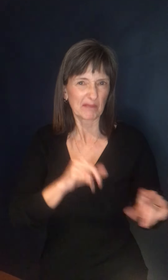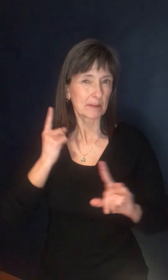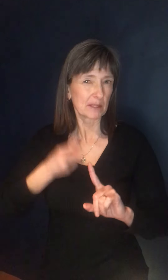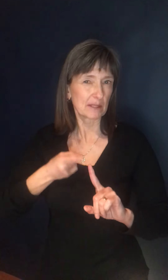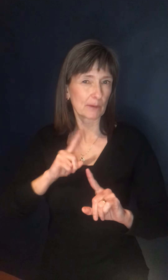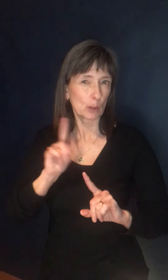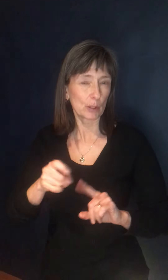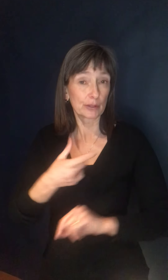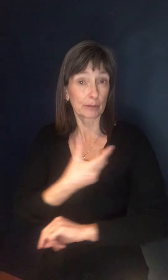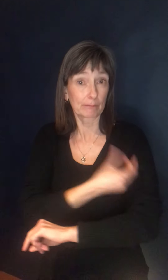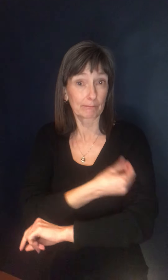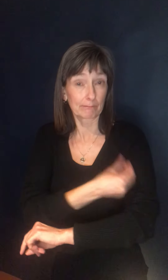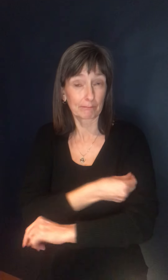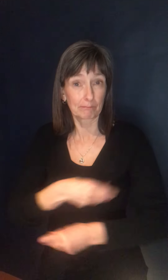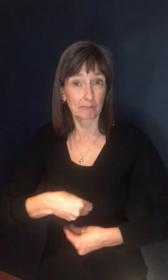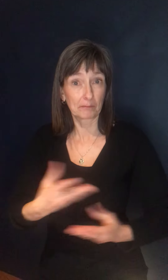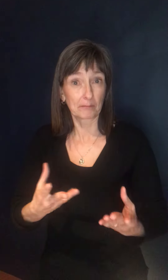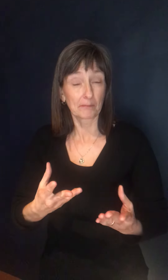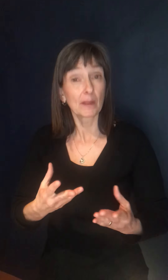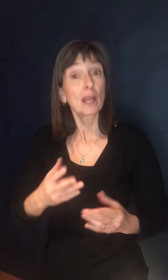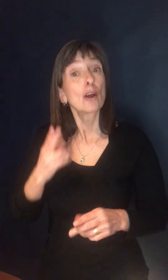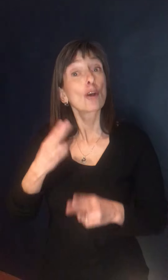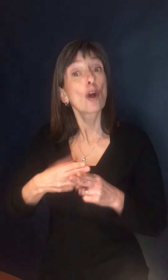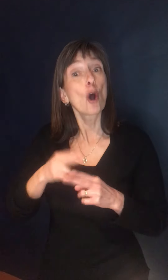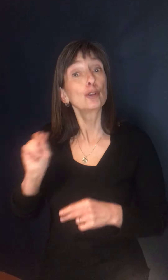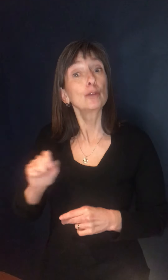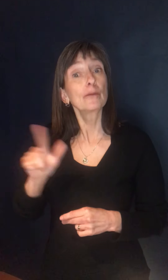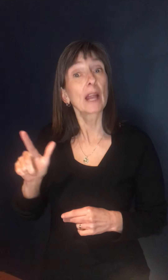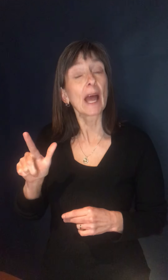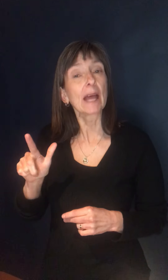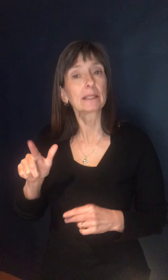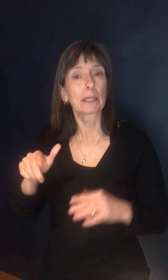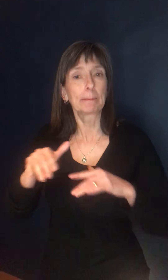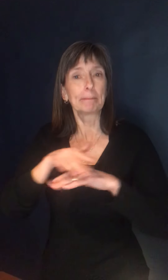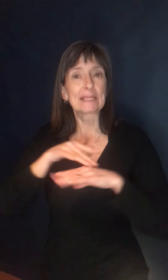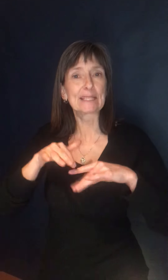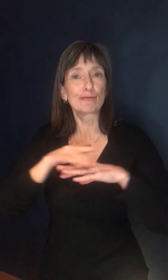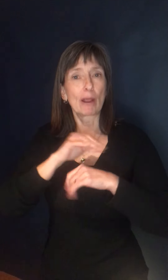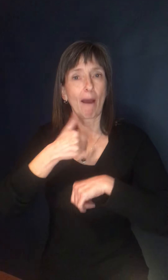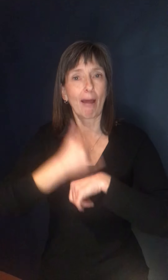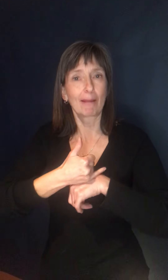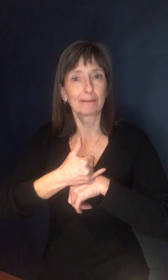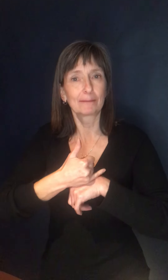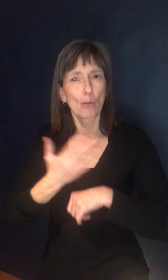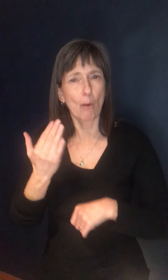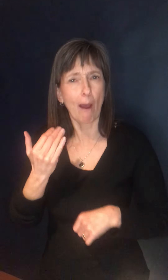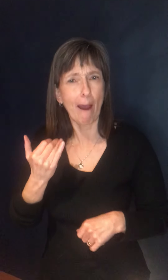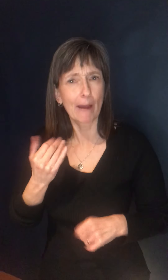called Newfoundland Mystery Island because they had trouble getting any solid information from officials here. Uh, why was that?